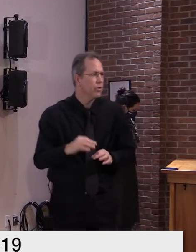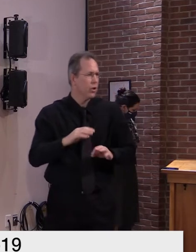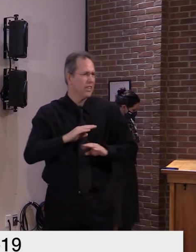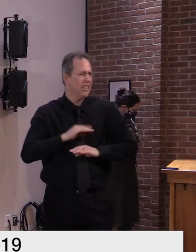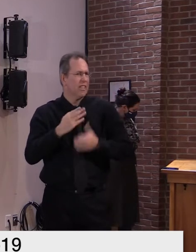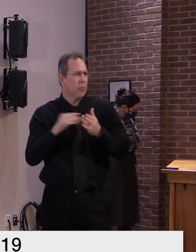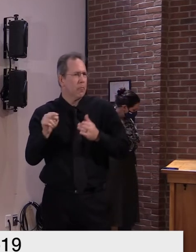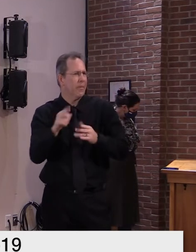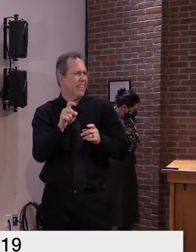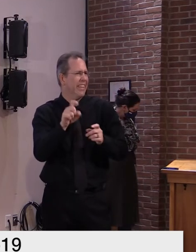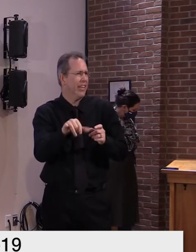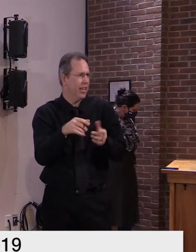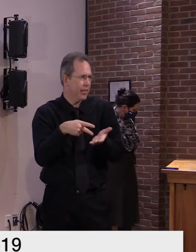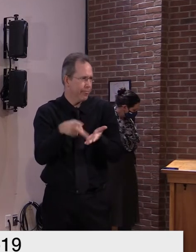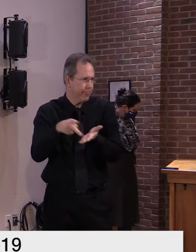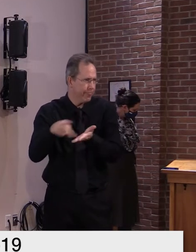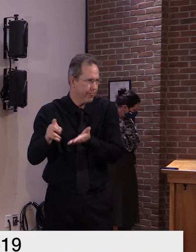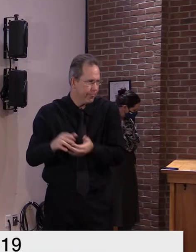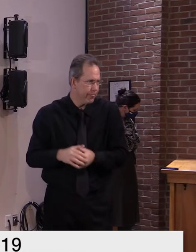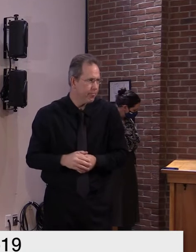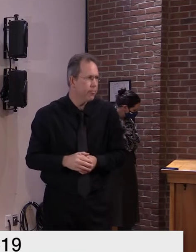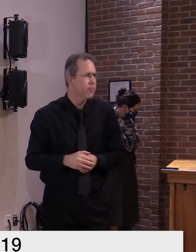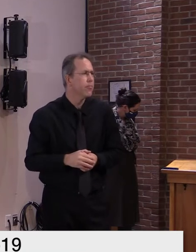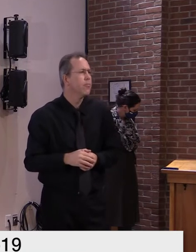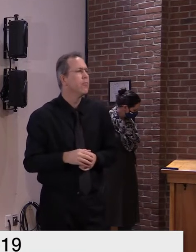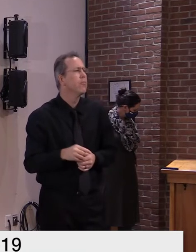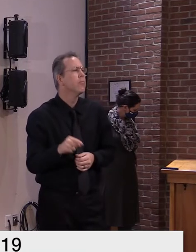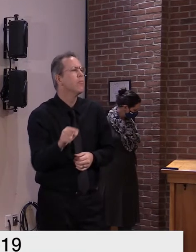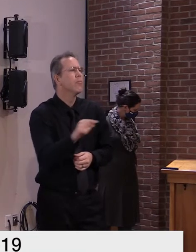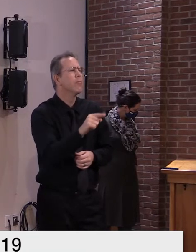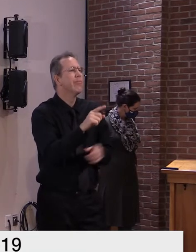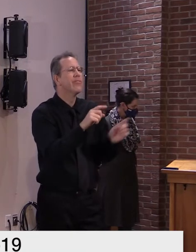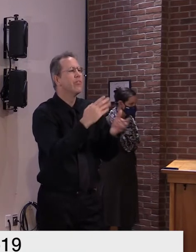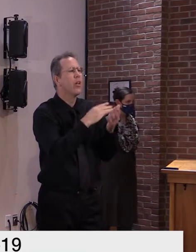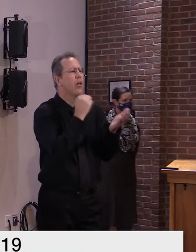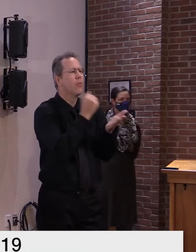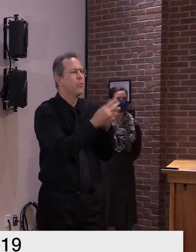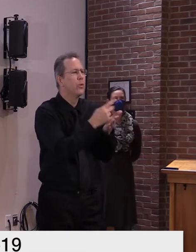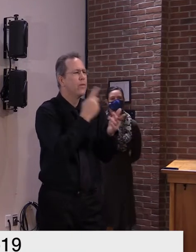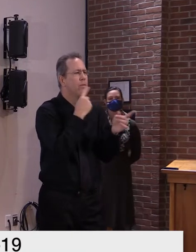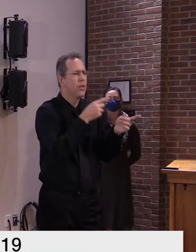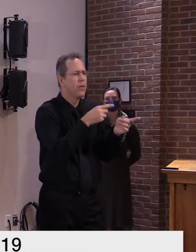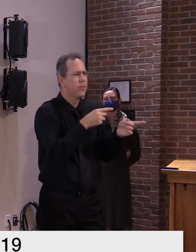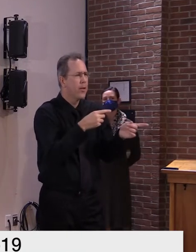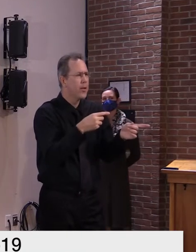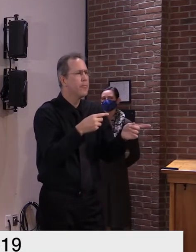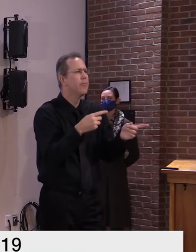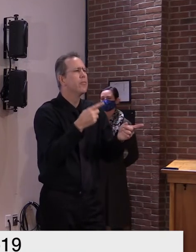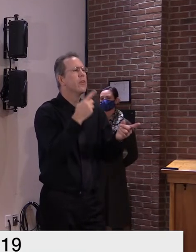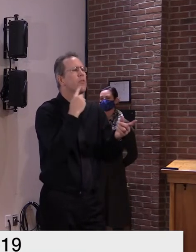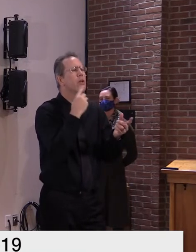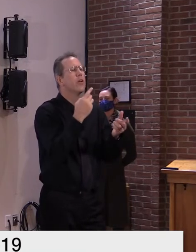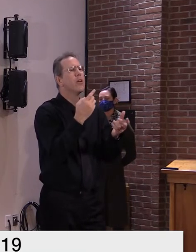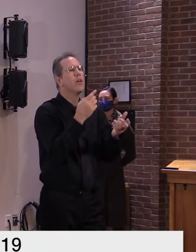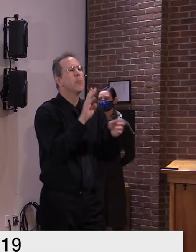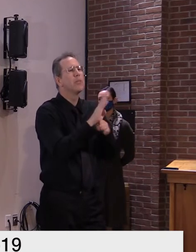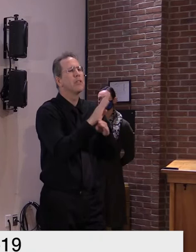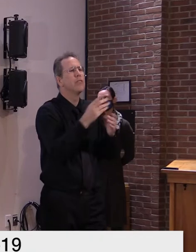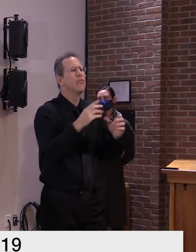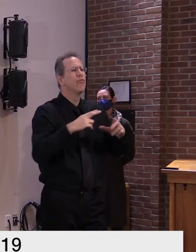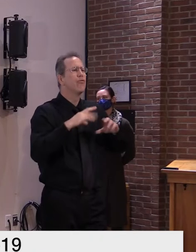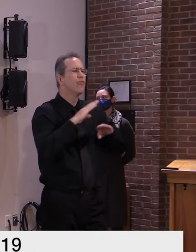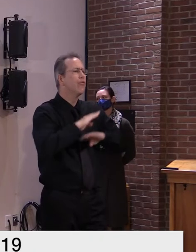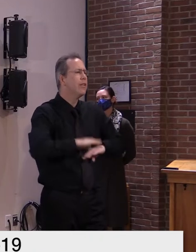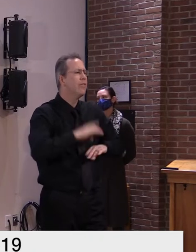they established um but uh they did not approve the uh the economic relief they added 10 or 11 million dollars